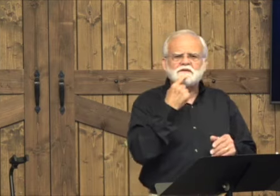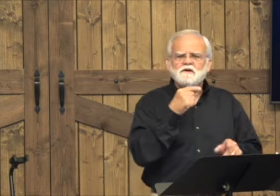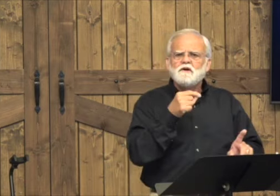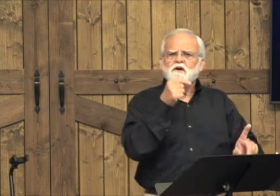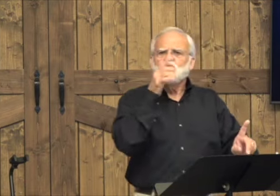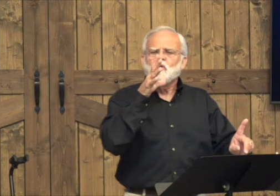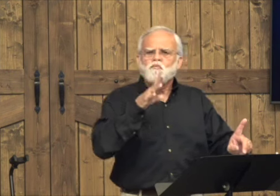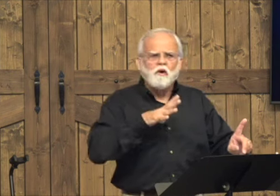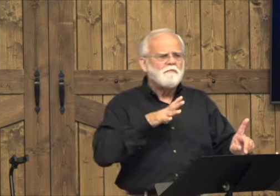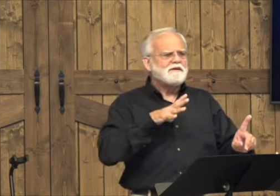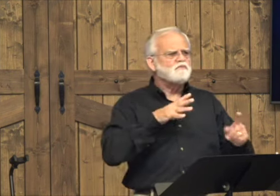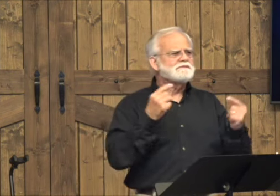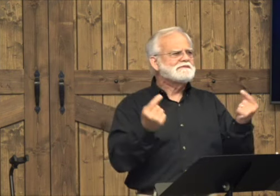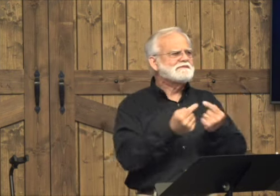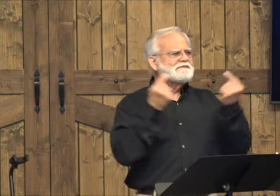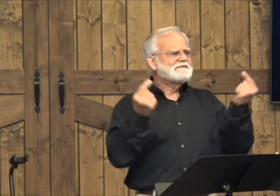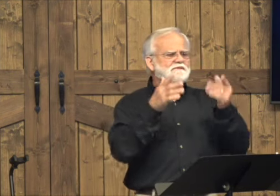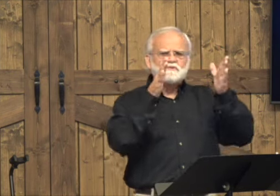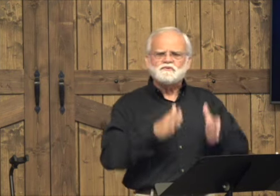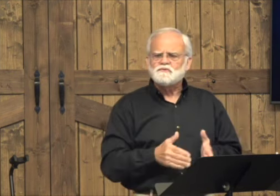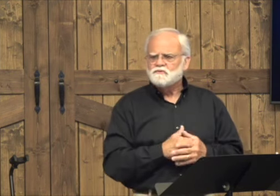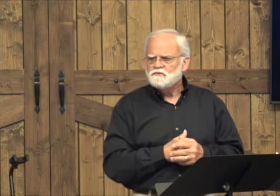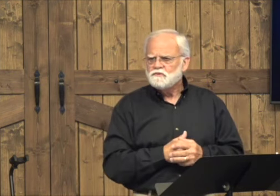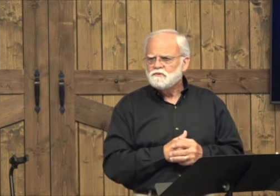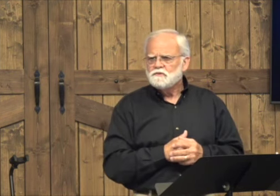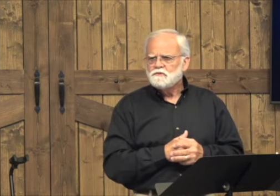And in the verse it says that the woman was a sinner.